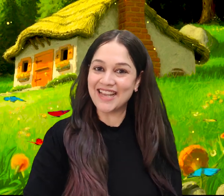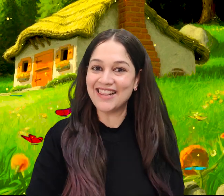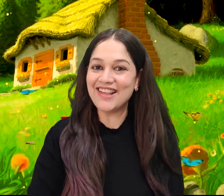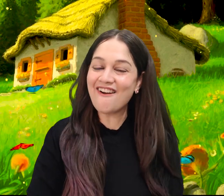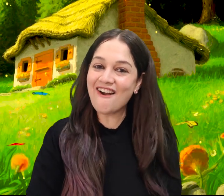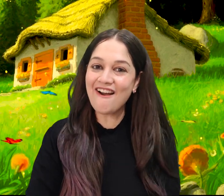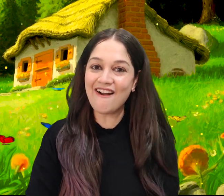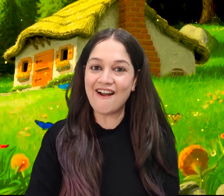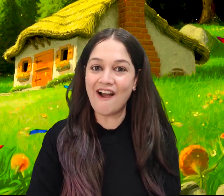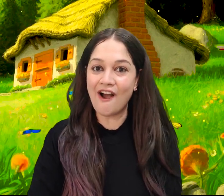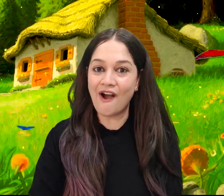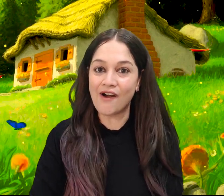along!